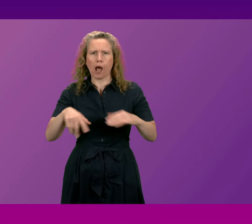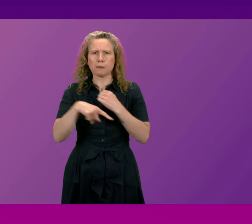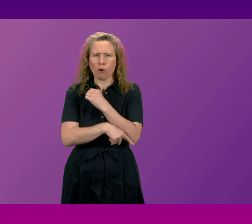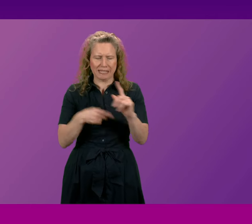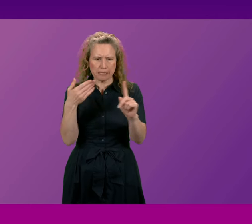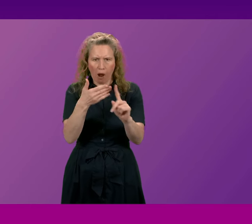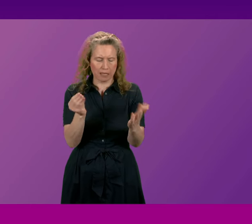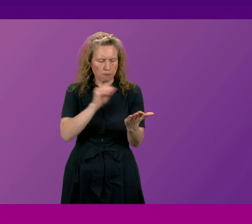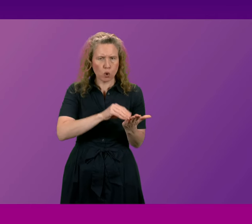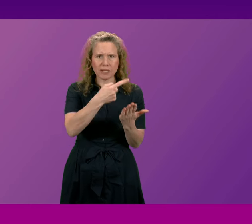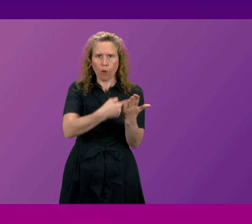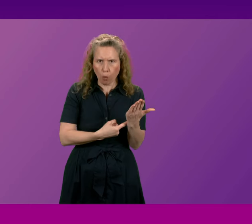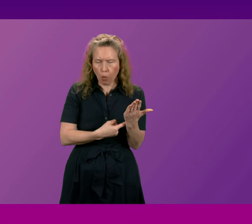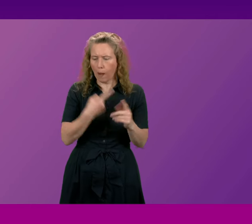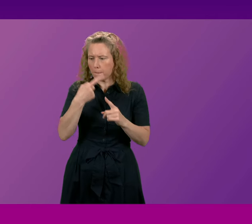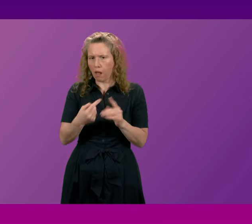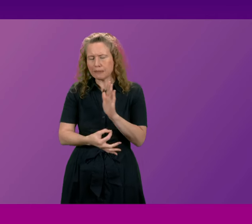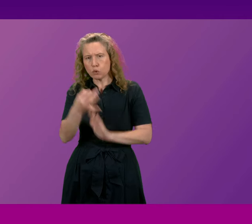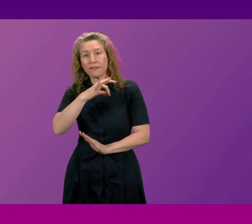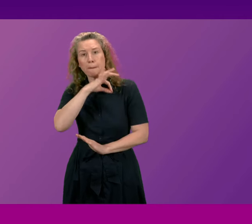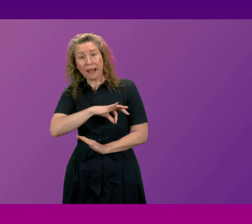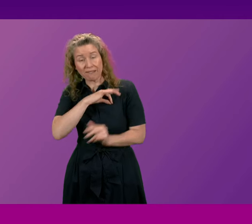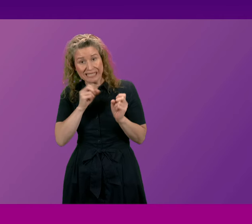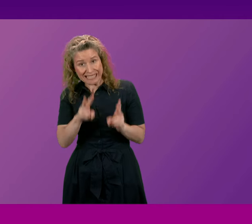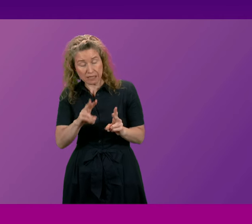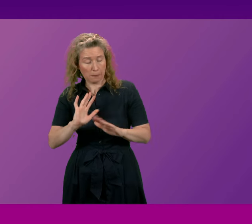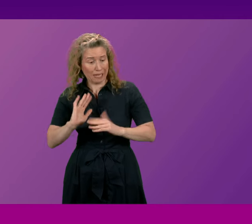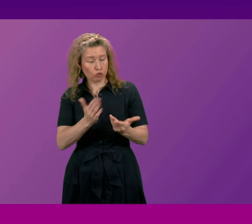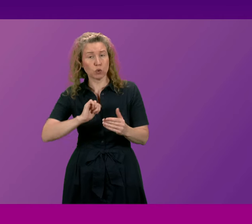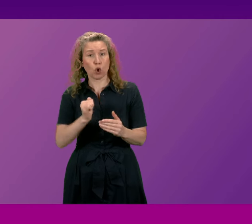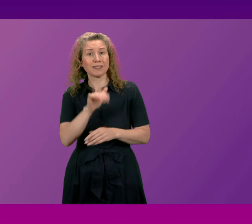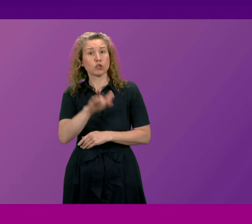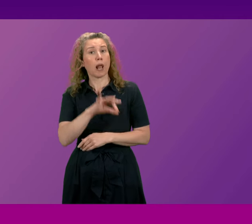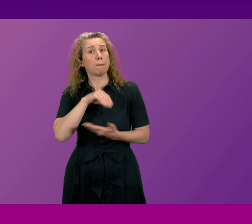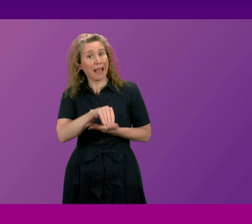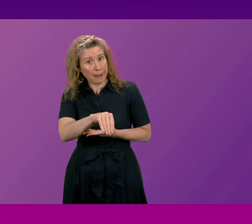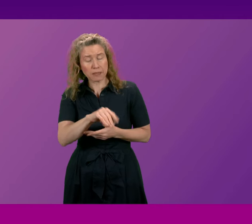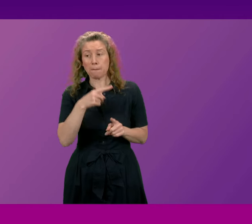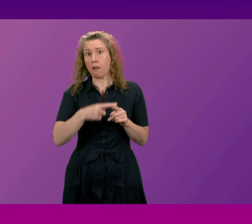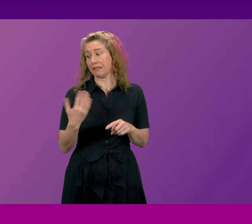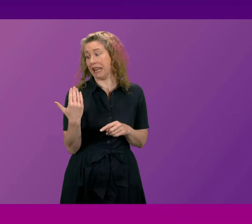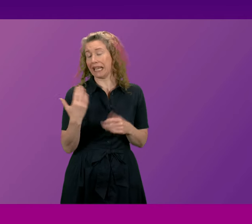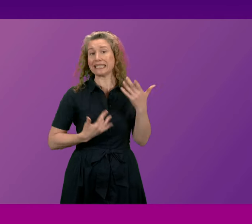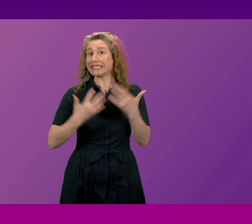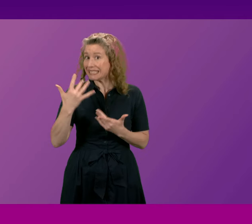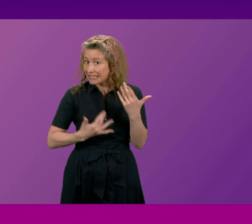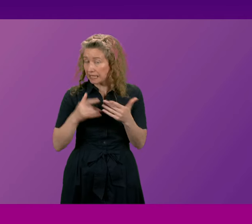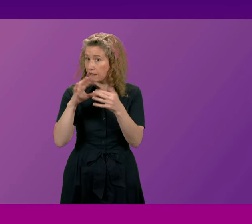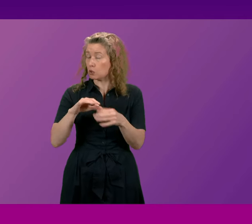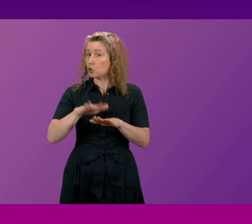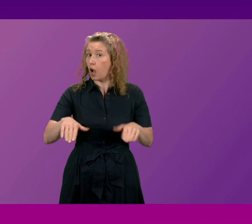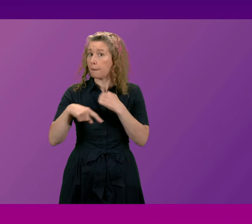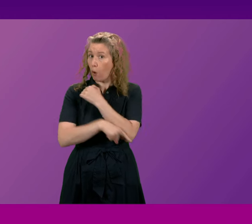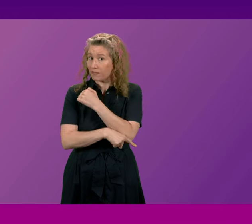and enhancing the benefit system with a Scottish child payment. And, of course, the latest statistics for child poverty